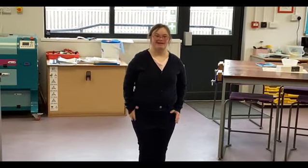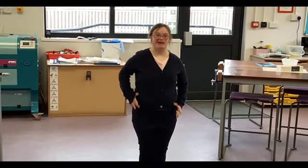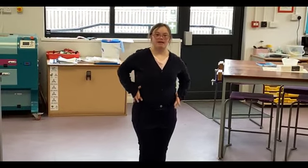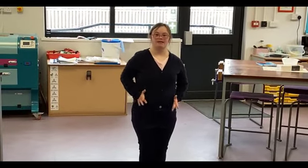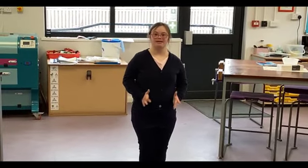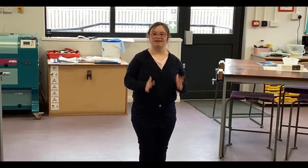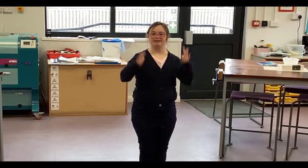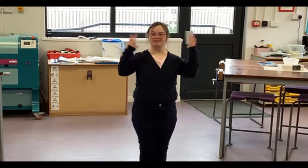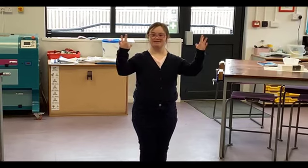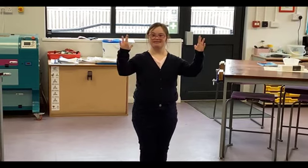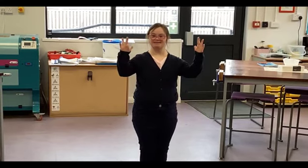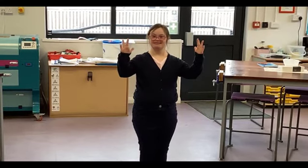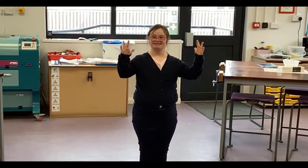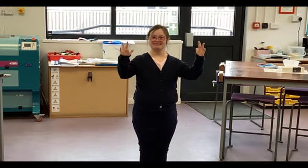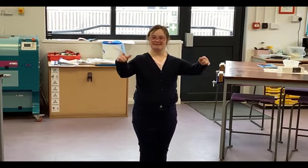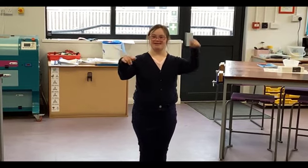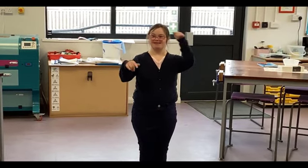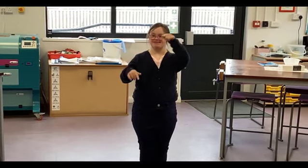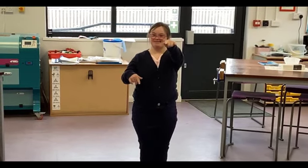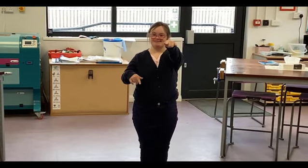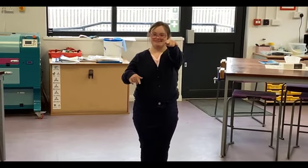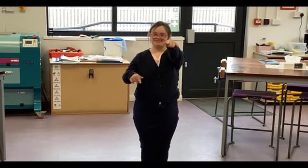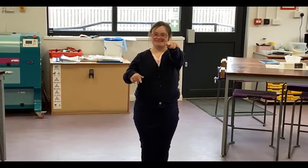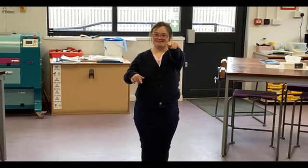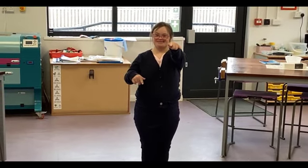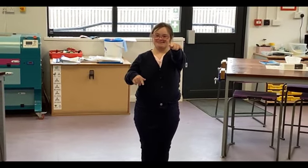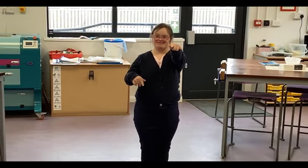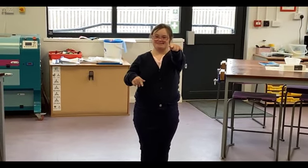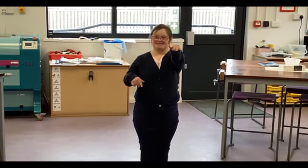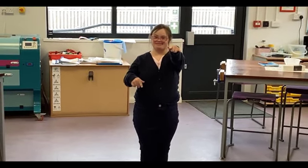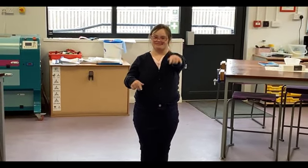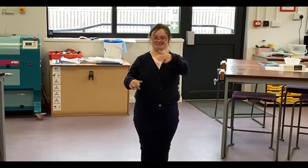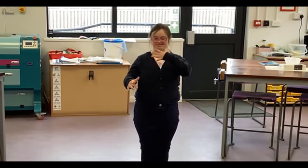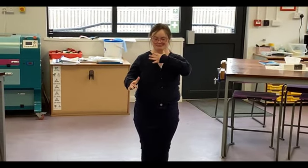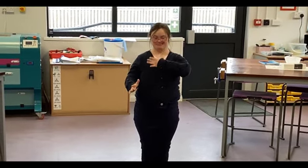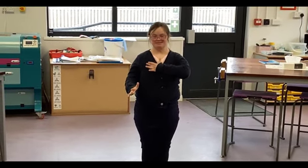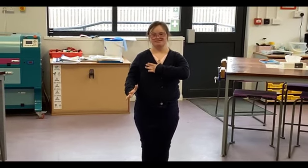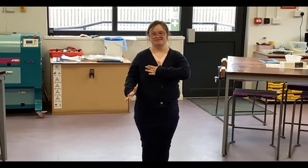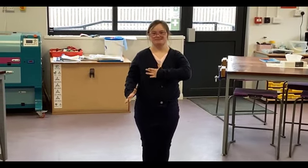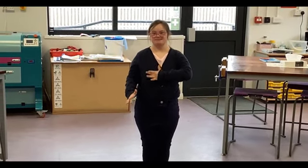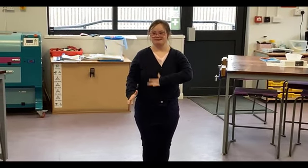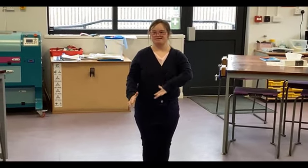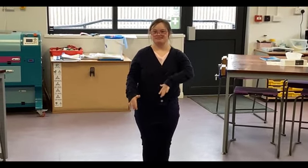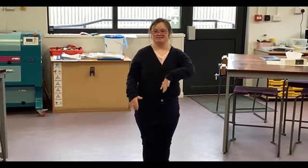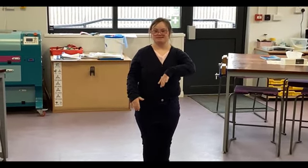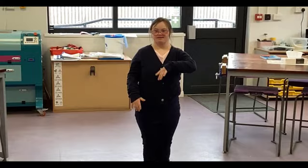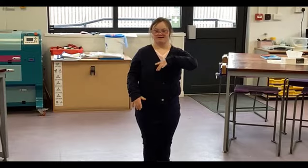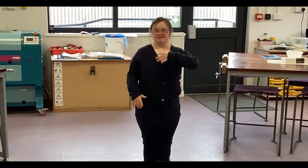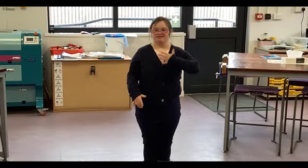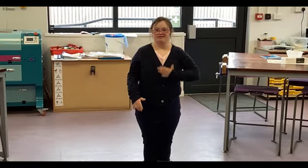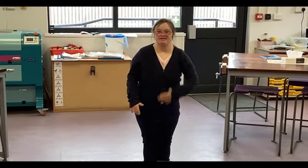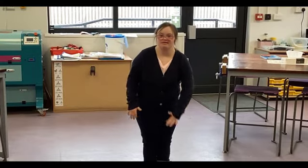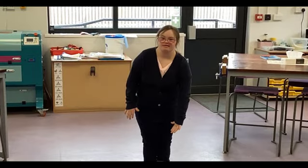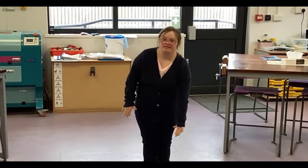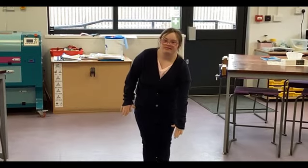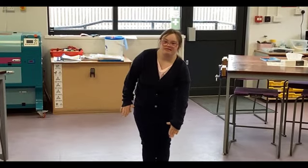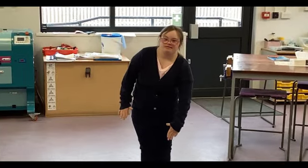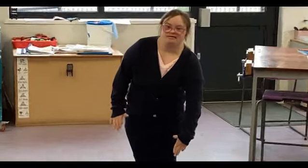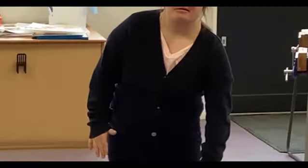My wish for you is that this life becomes all that you wanted